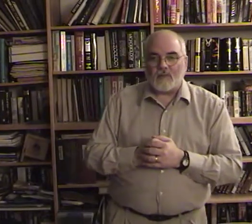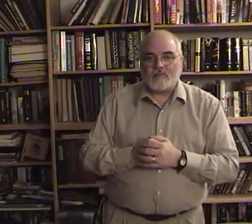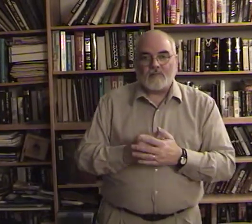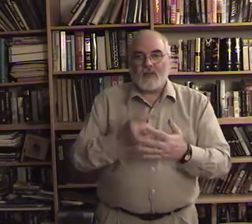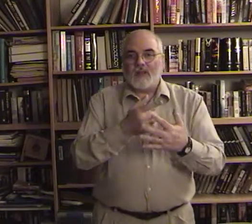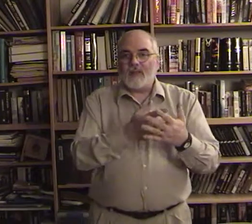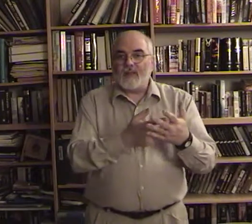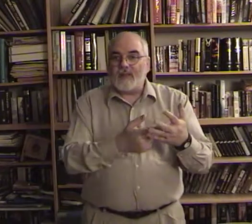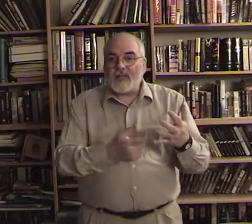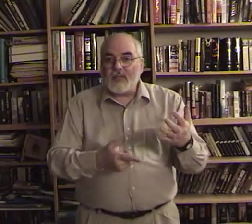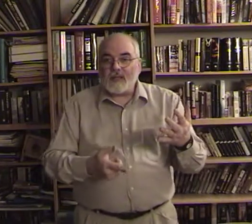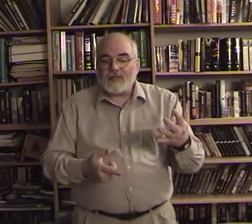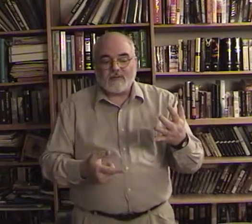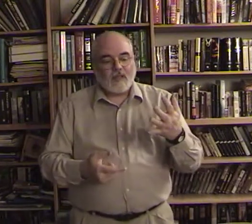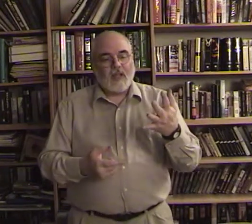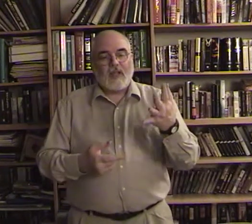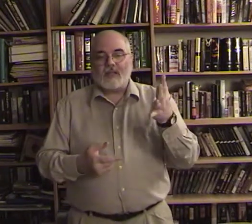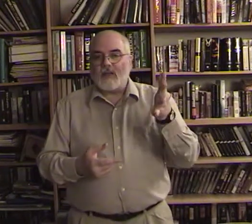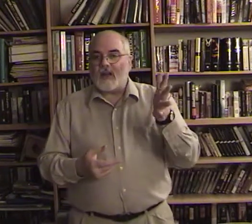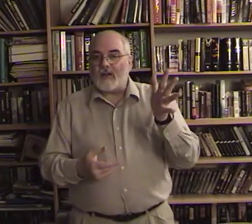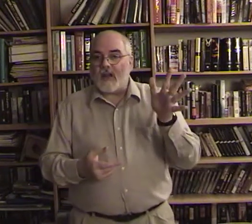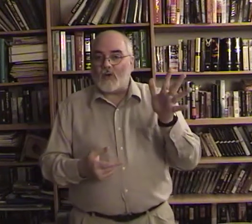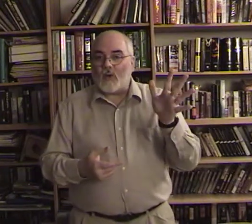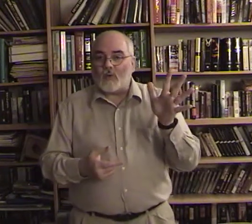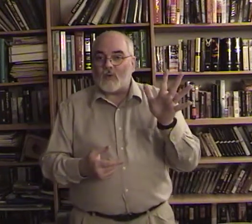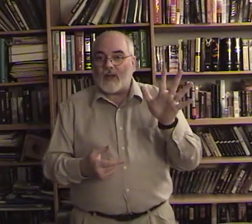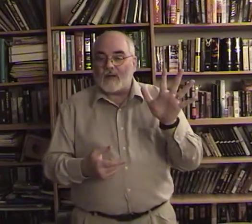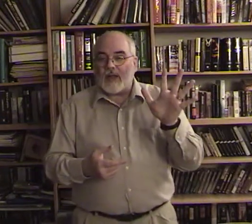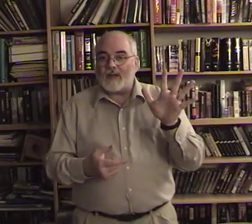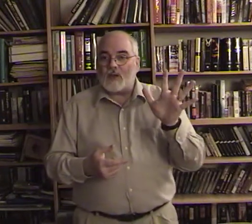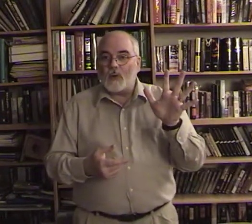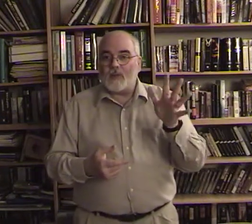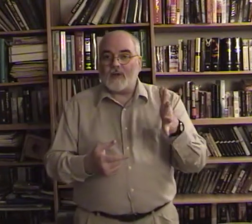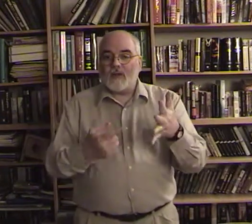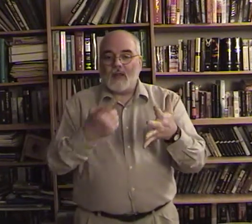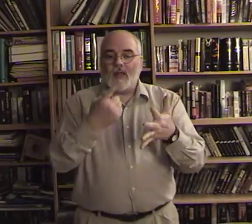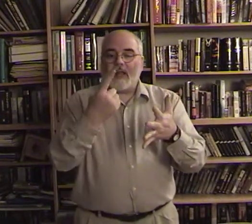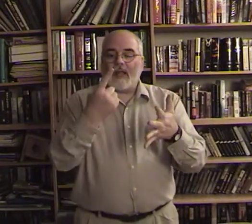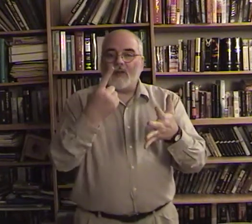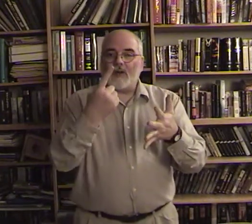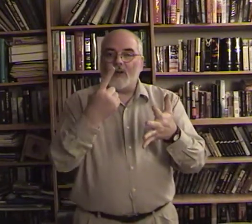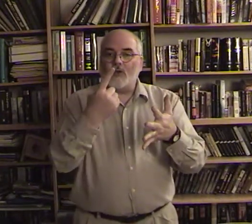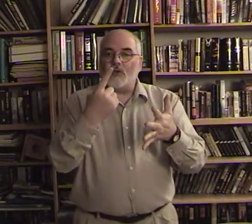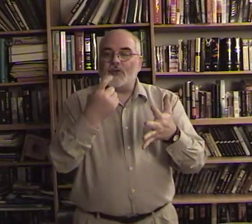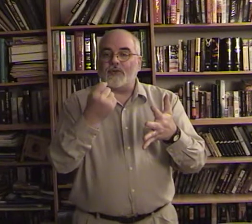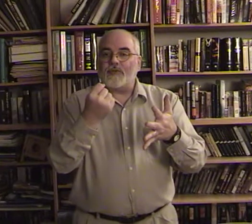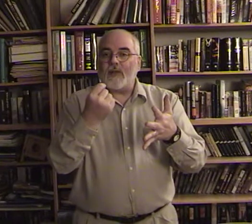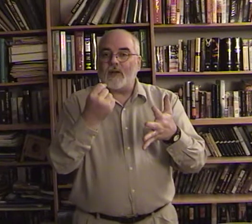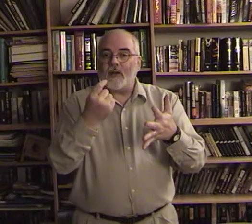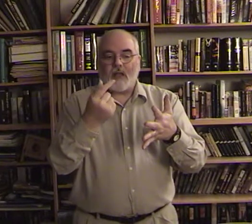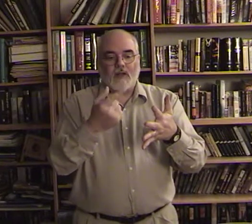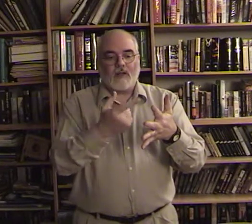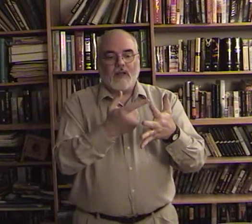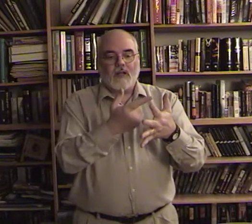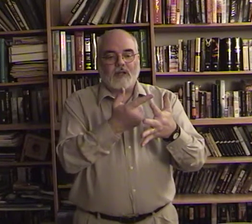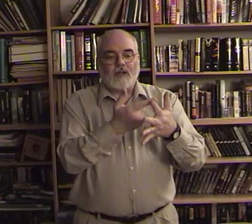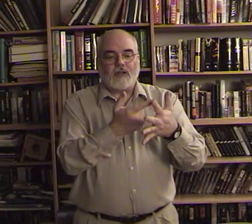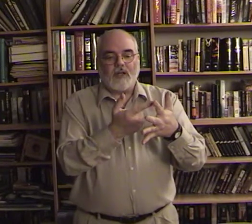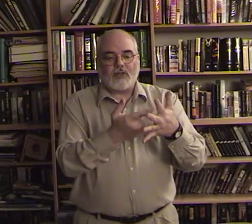these kind of like you have a whole your hand is open and you're going to use your fingernail to touch